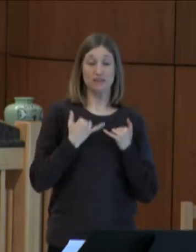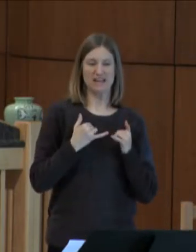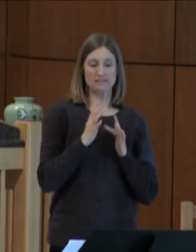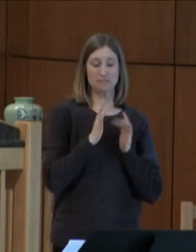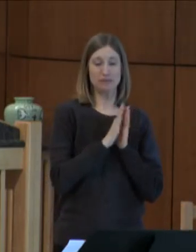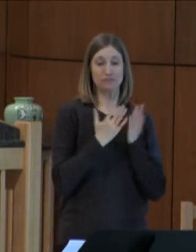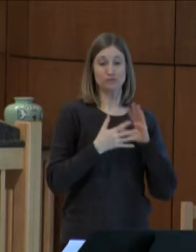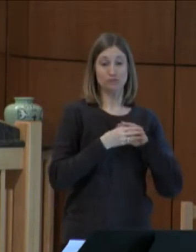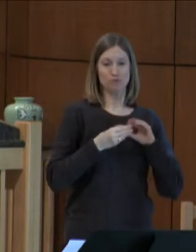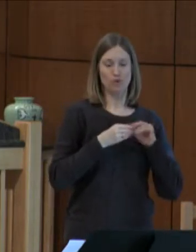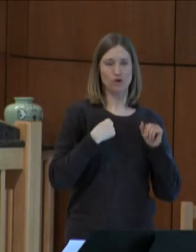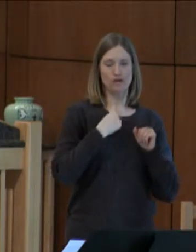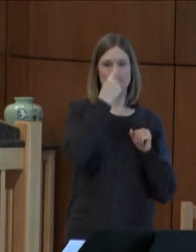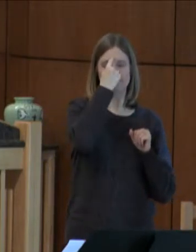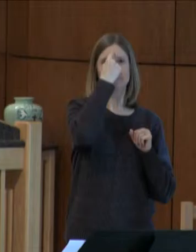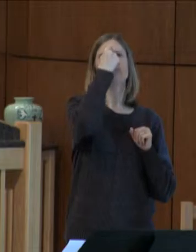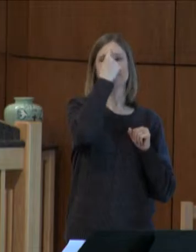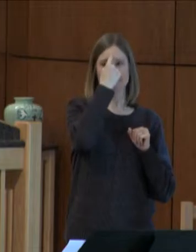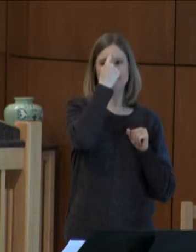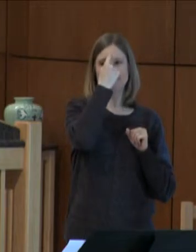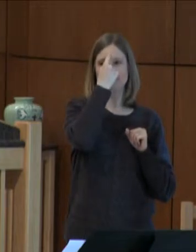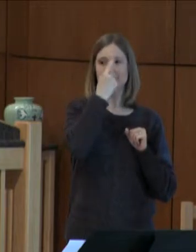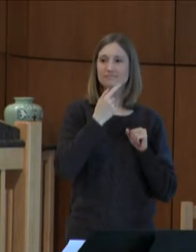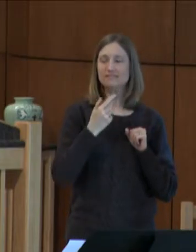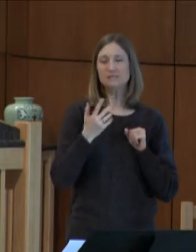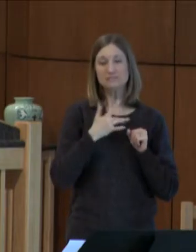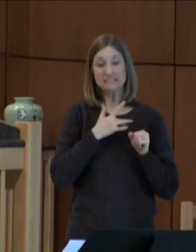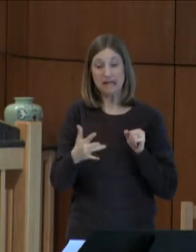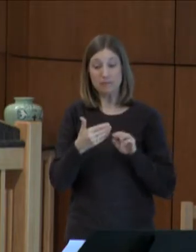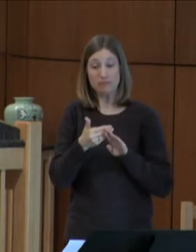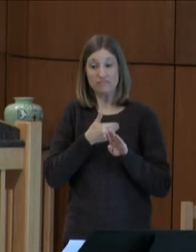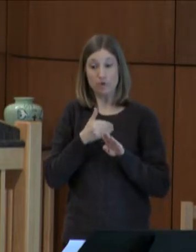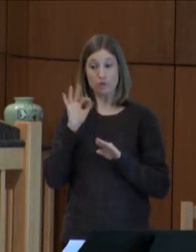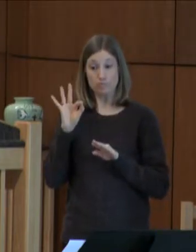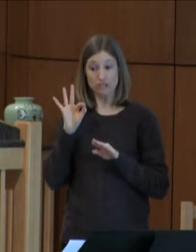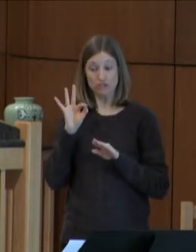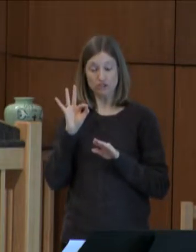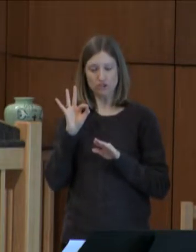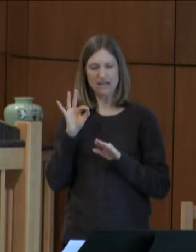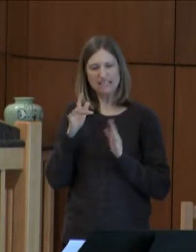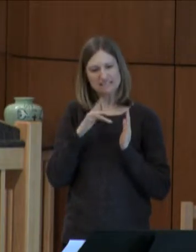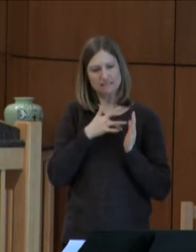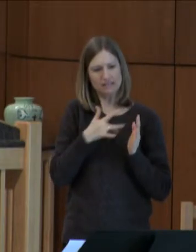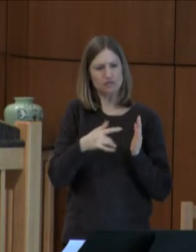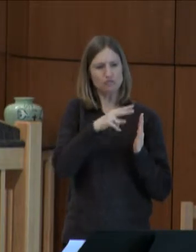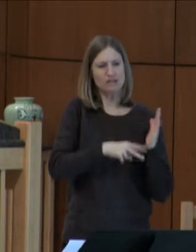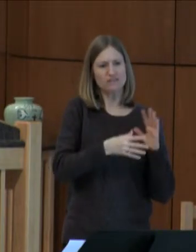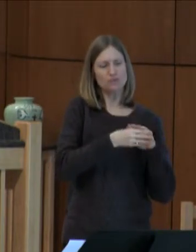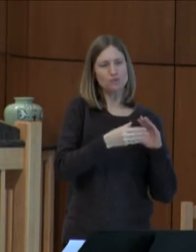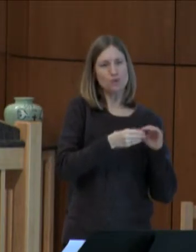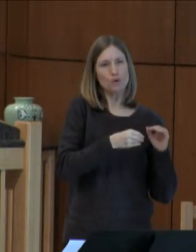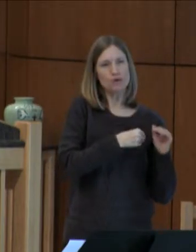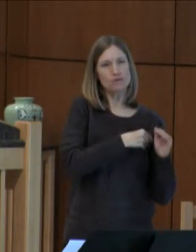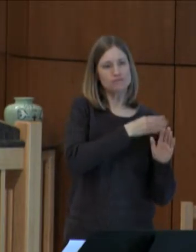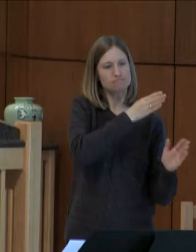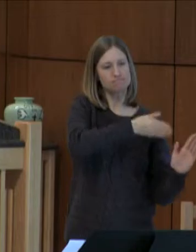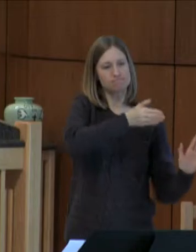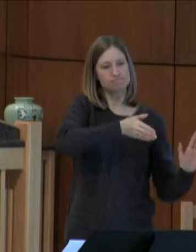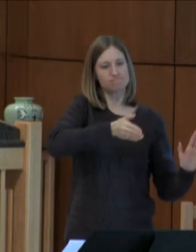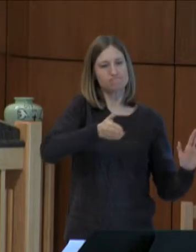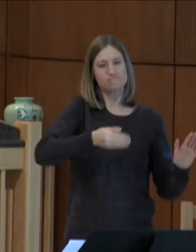in mind. What I do before I'm going to preach is read the story ahead of time and let it soak in